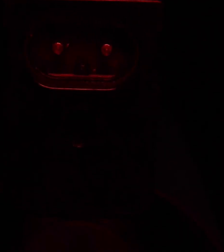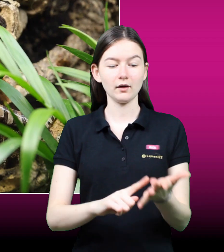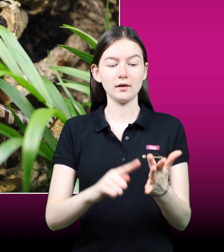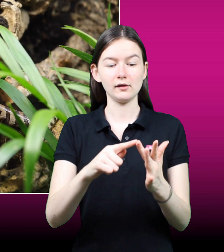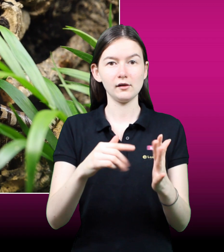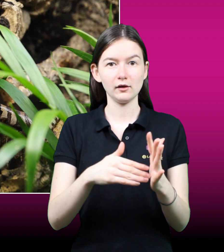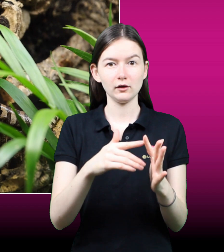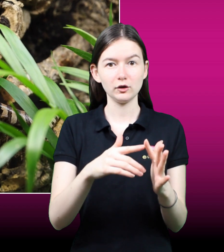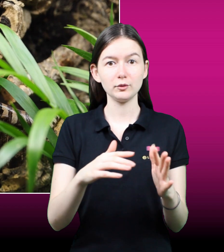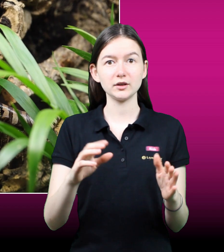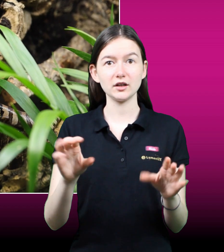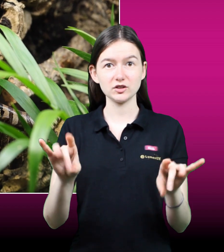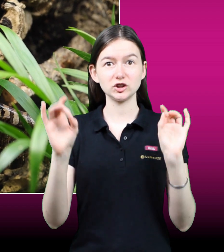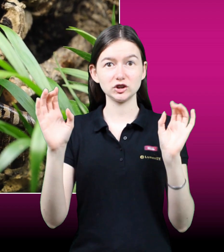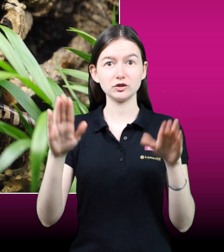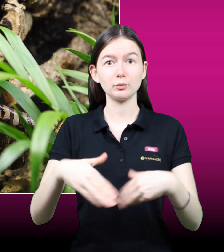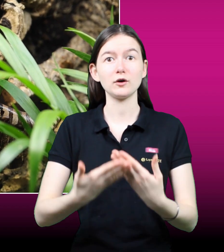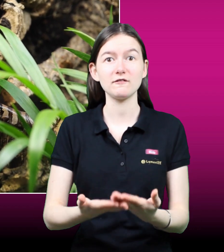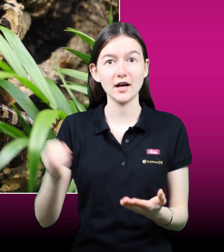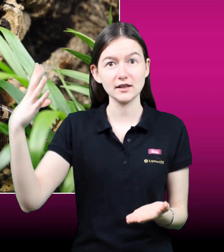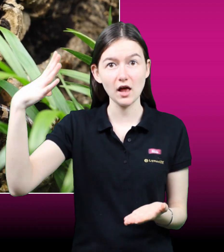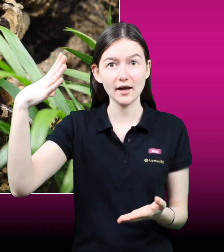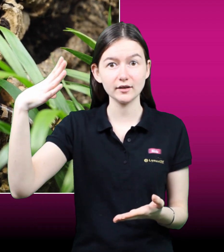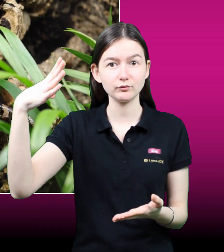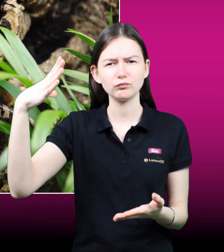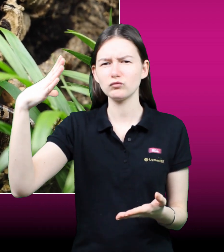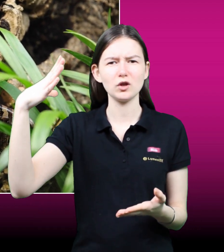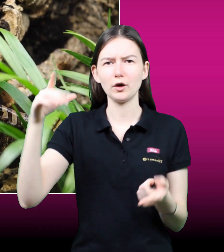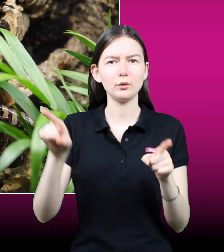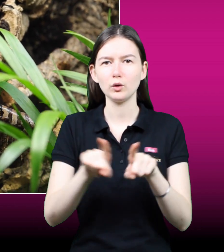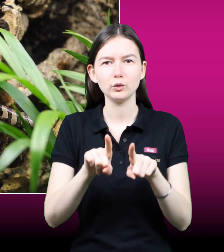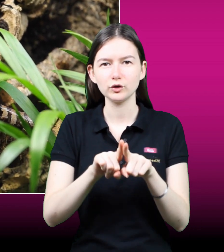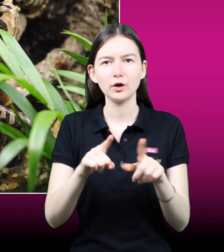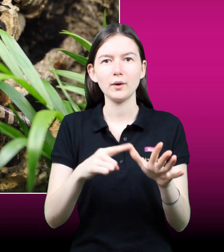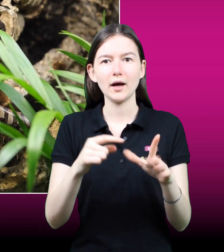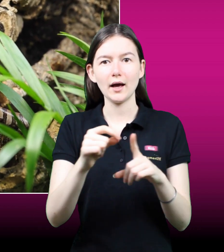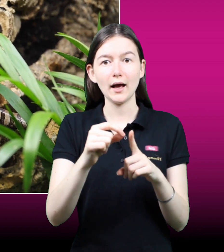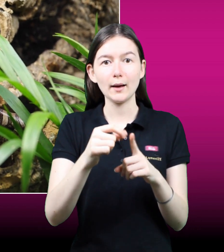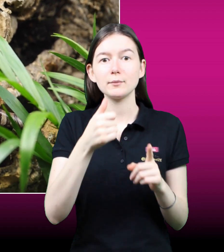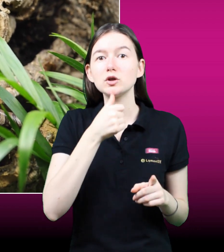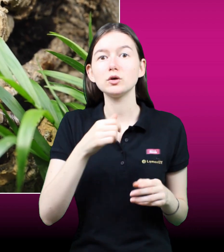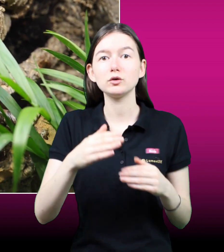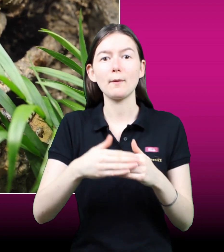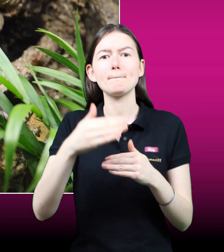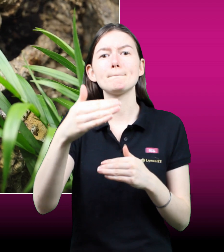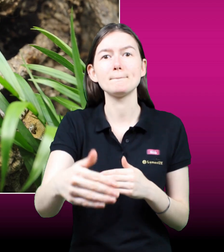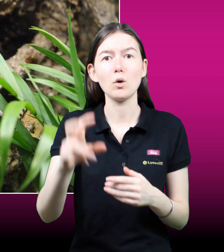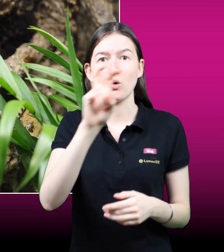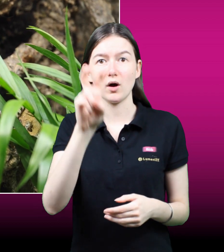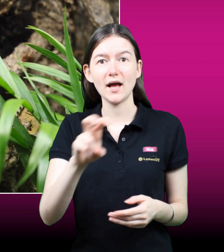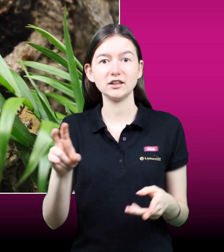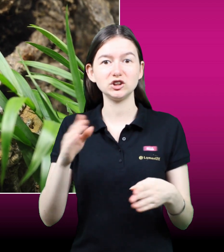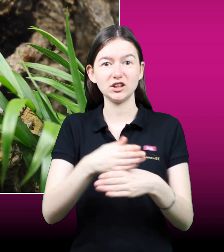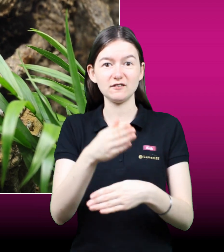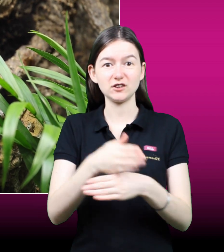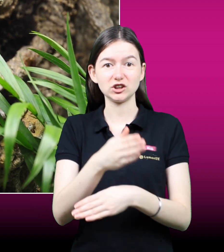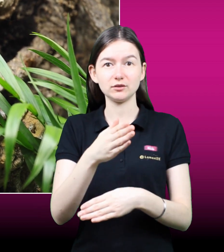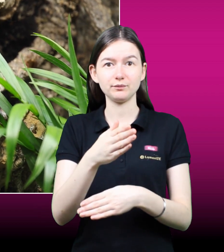Luminize is not just about providing superior lighting. It is also much more energy efficient when used with the